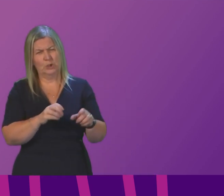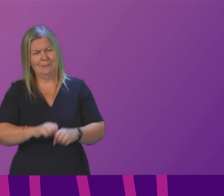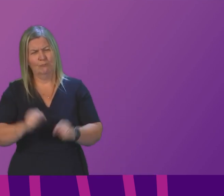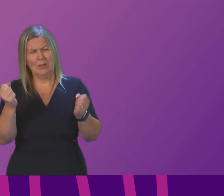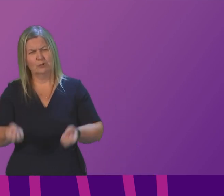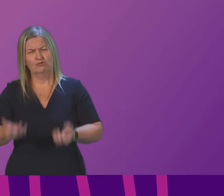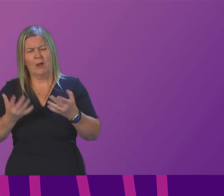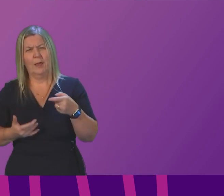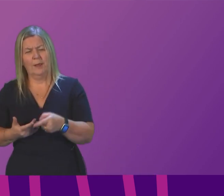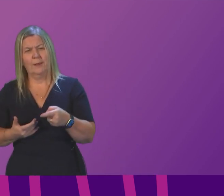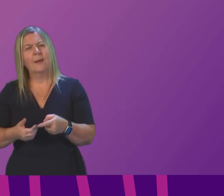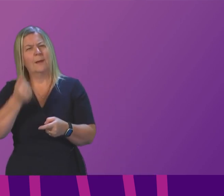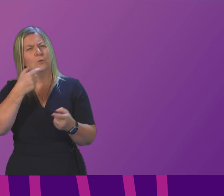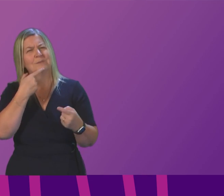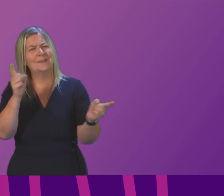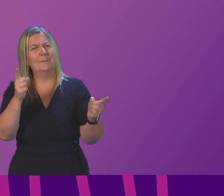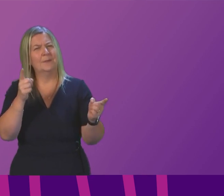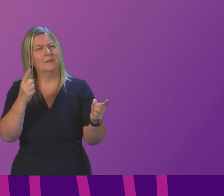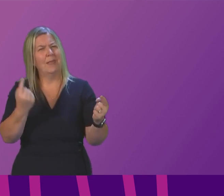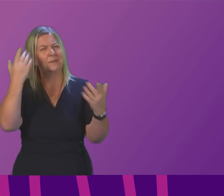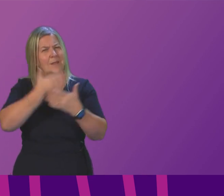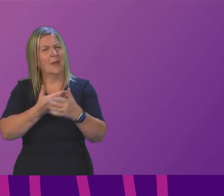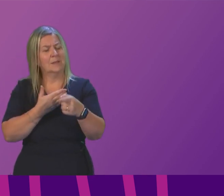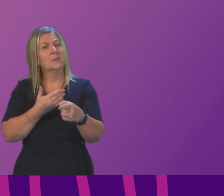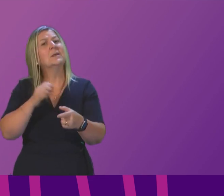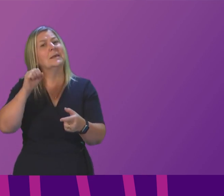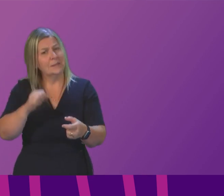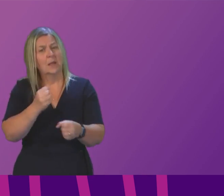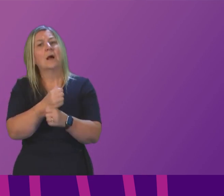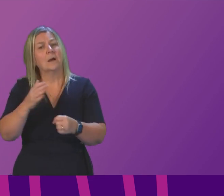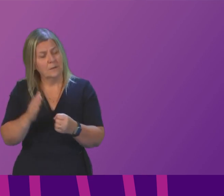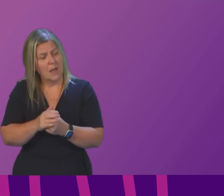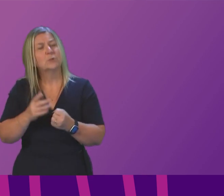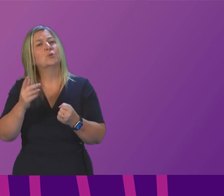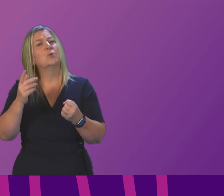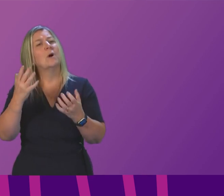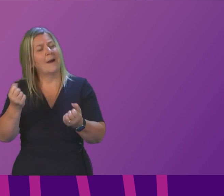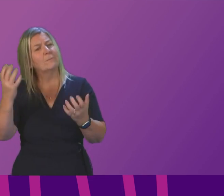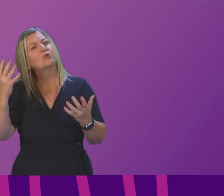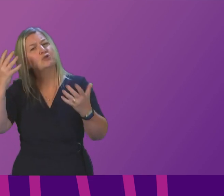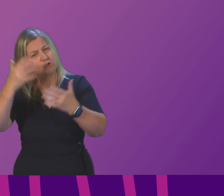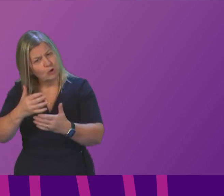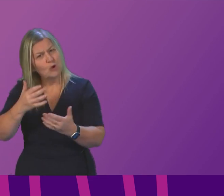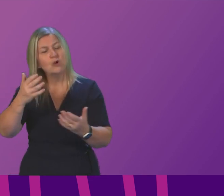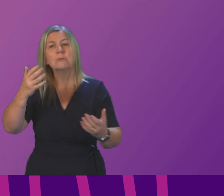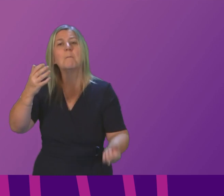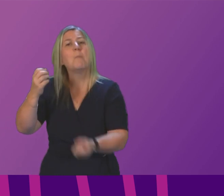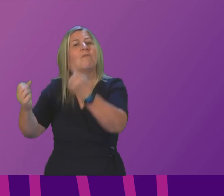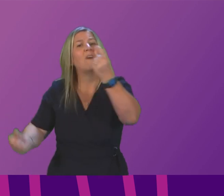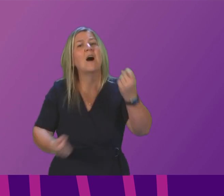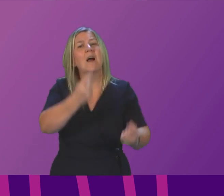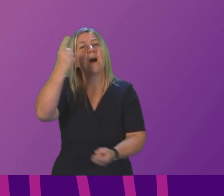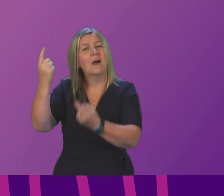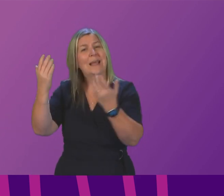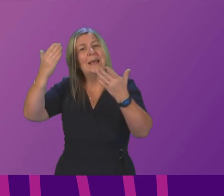was issued last night the council do have a concern about bonfire night posing an additional fire risk if rubbish